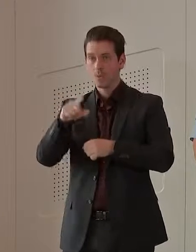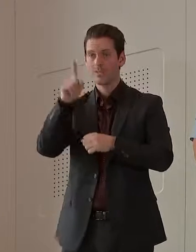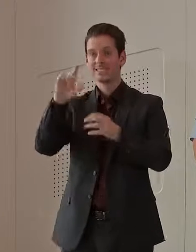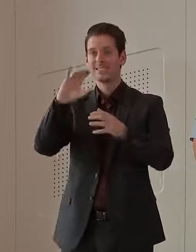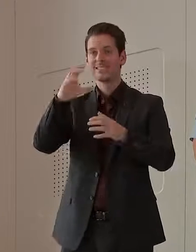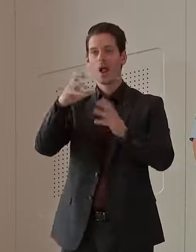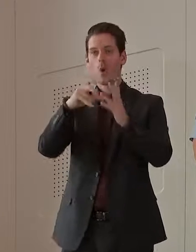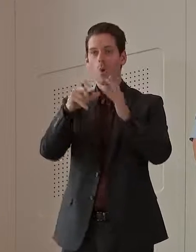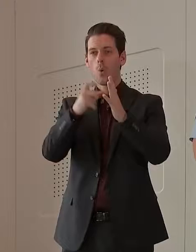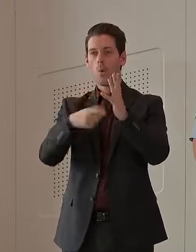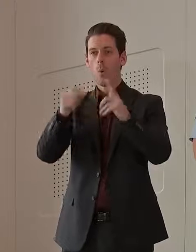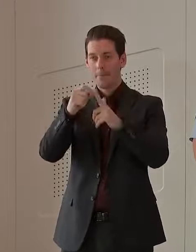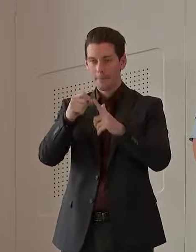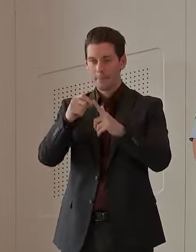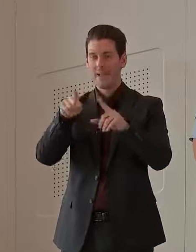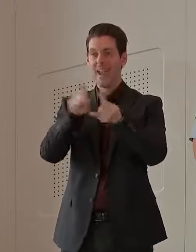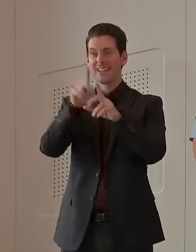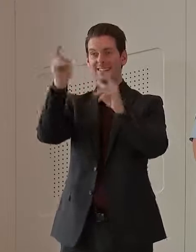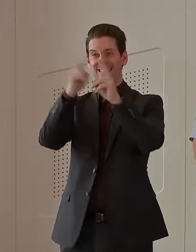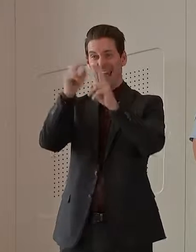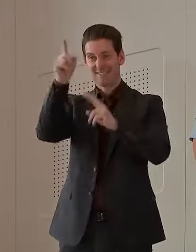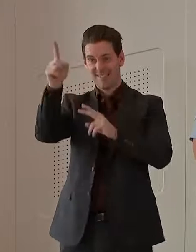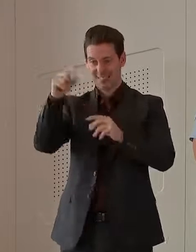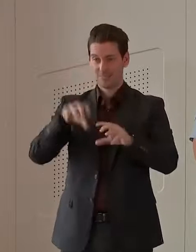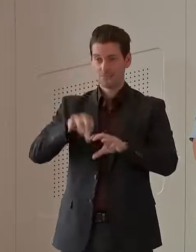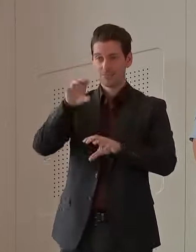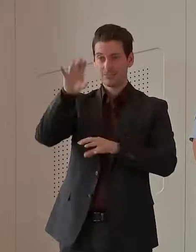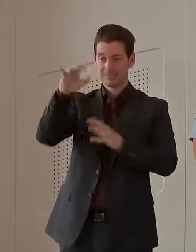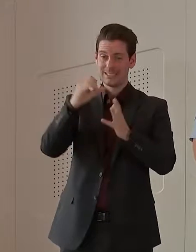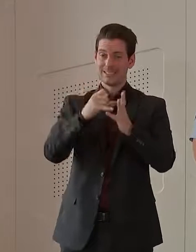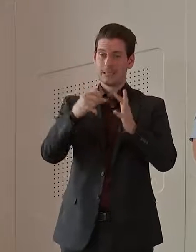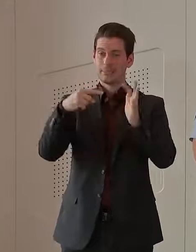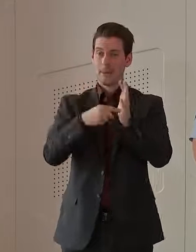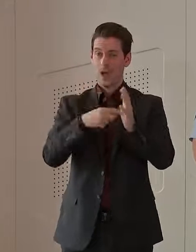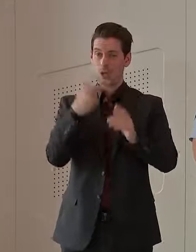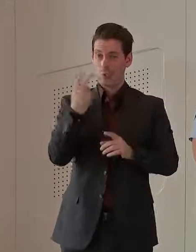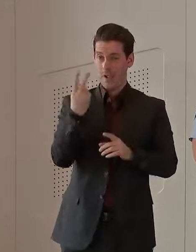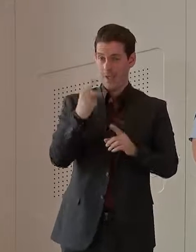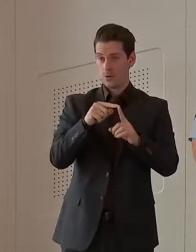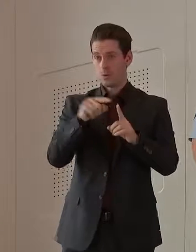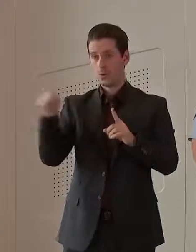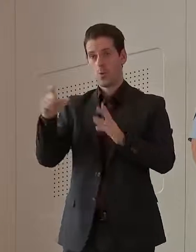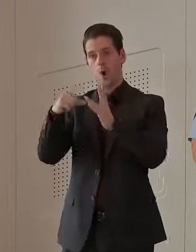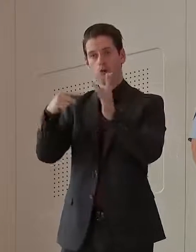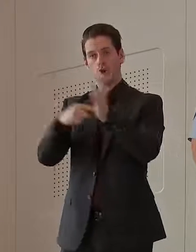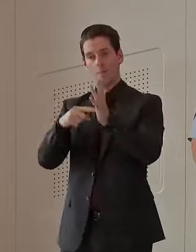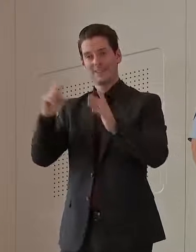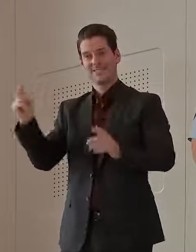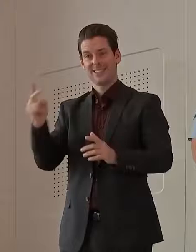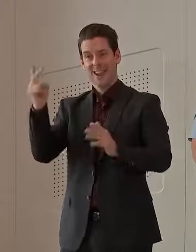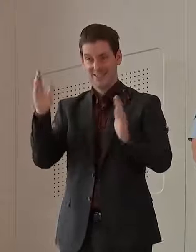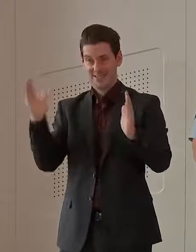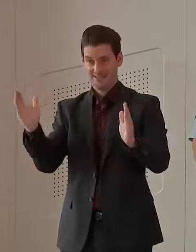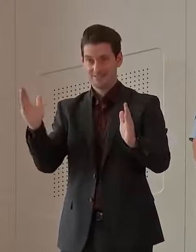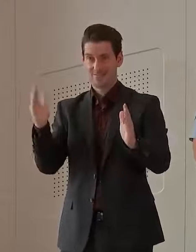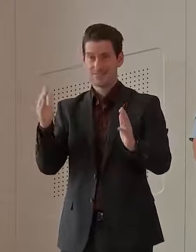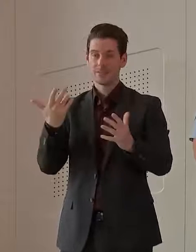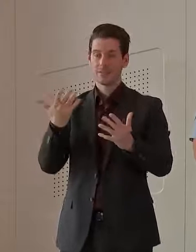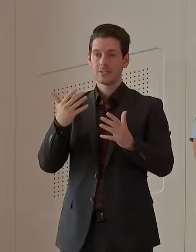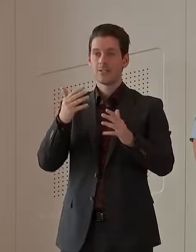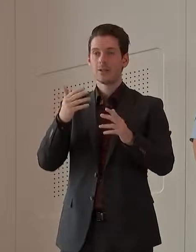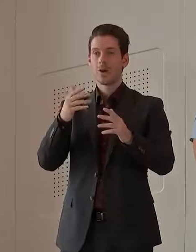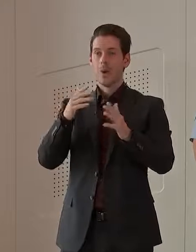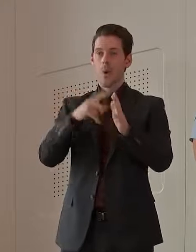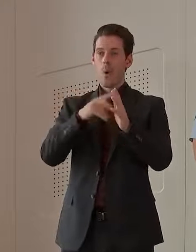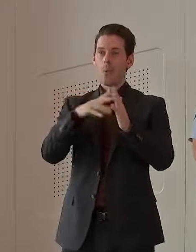Queensland Country Bank Stadium in Townsville from September the 12th until October the 2nd. So that's the Wallabies, the